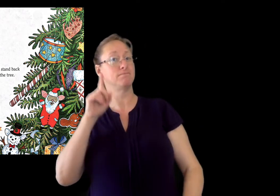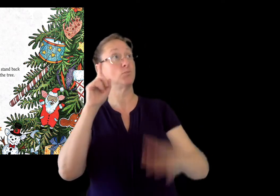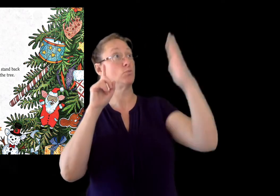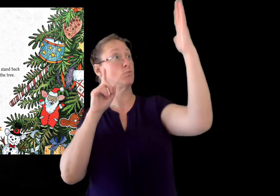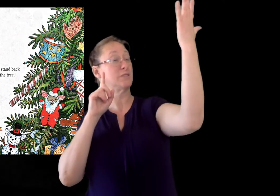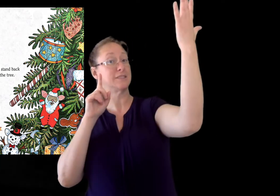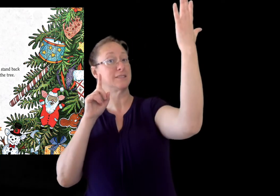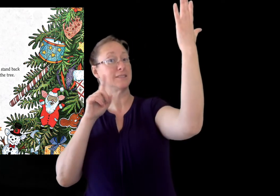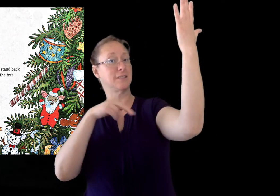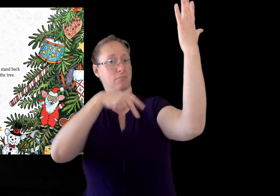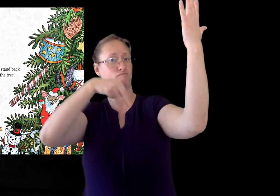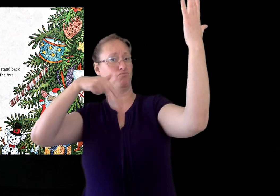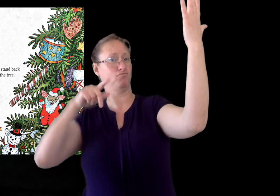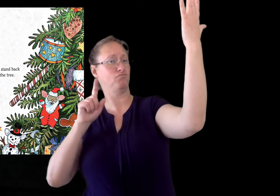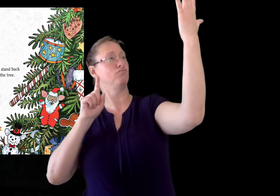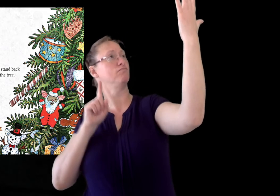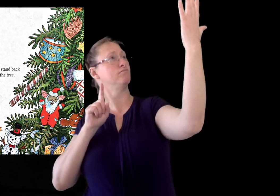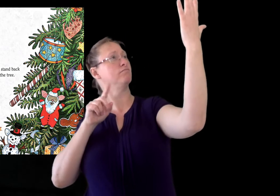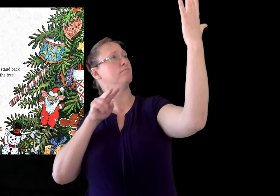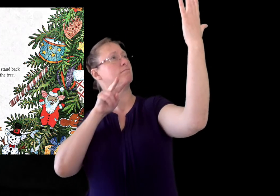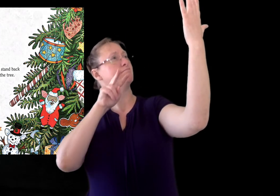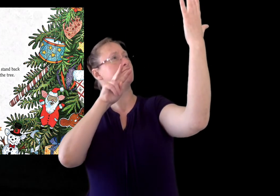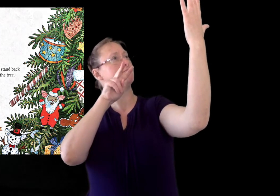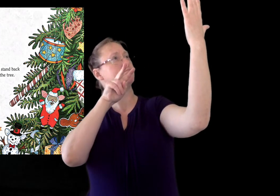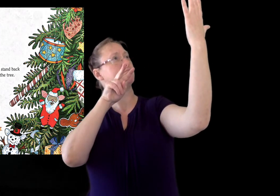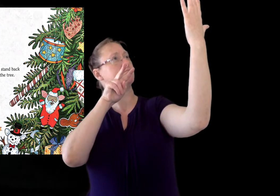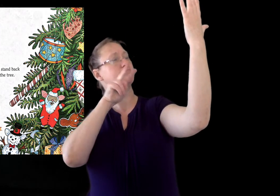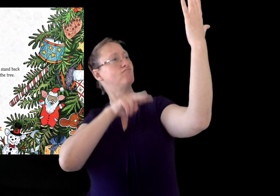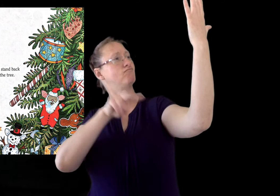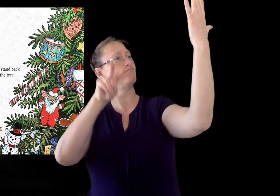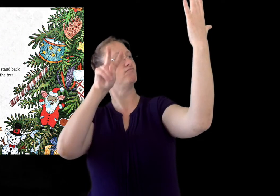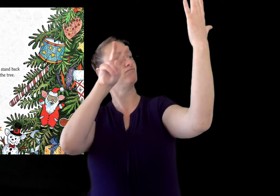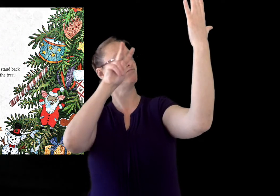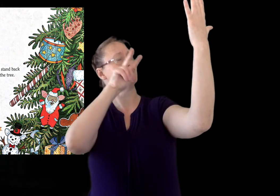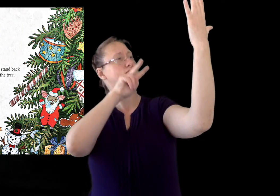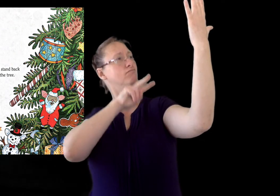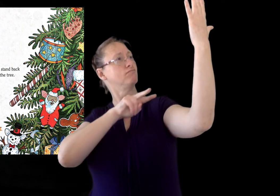he'll stand back to look at the tree. He'll